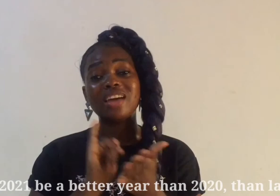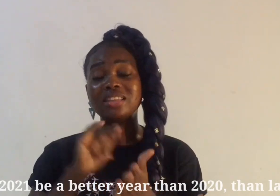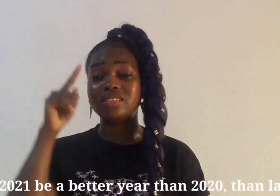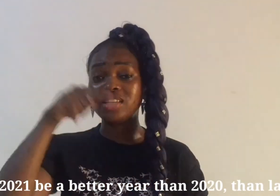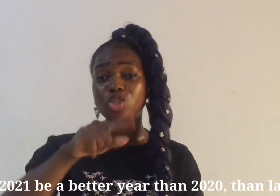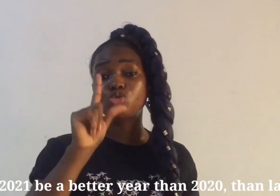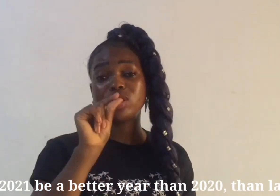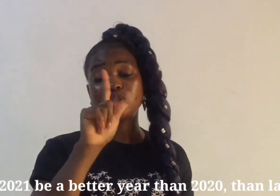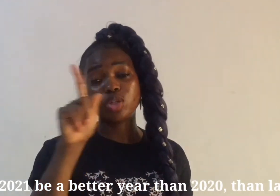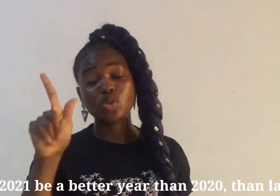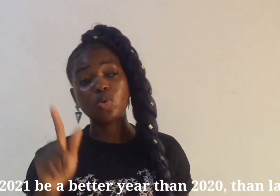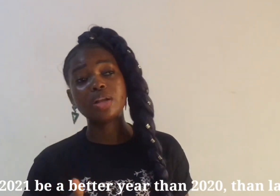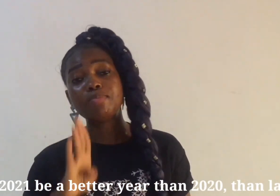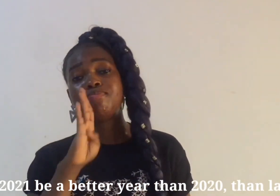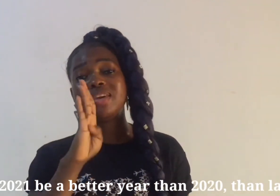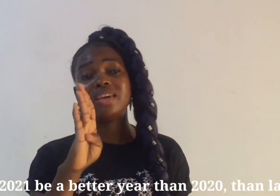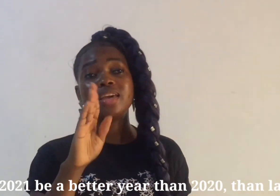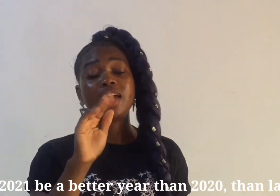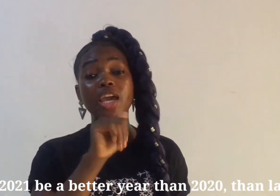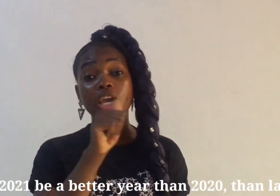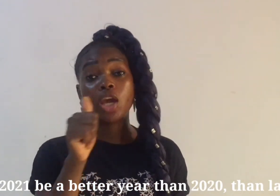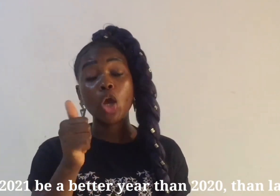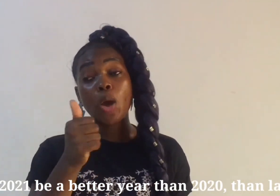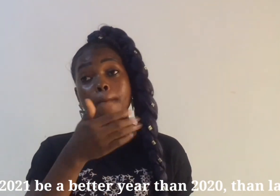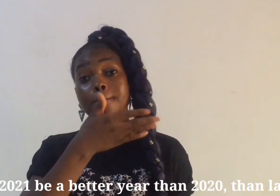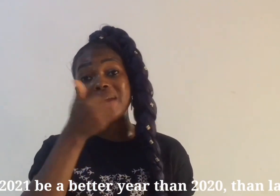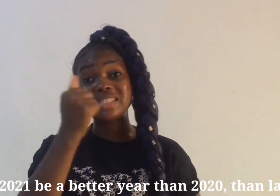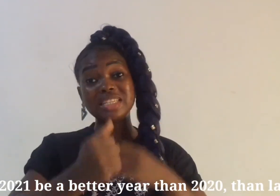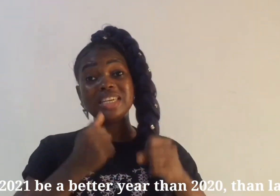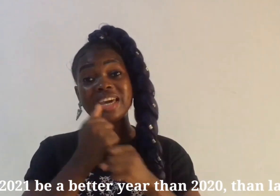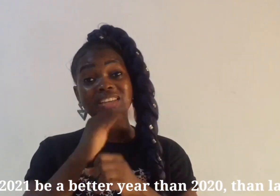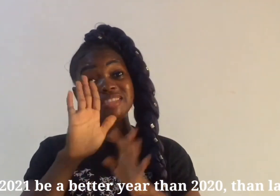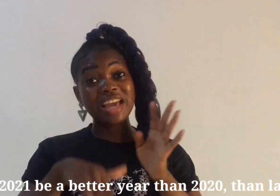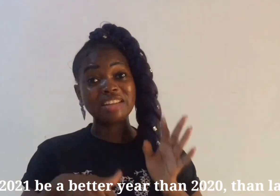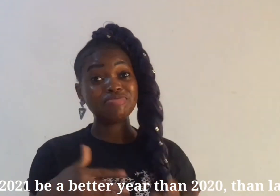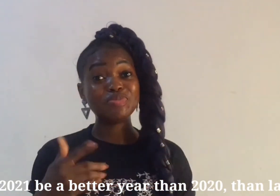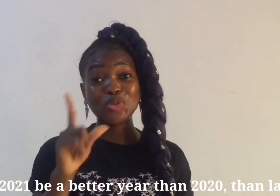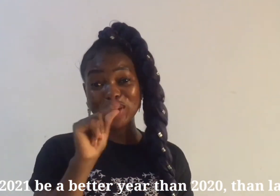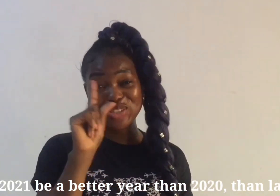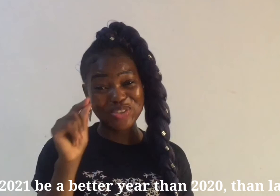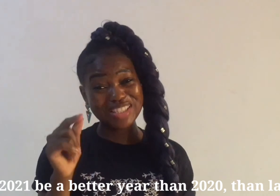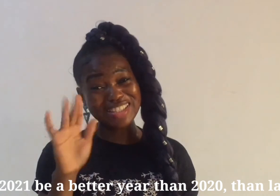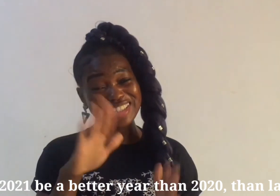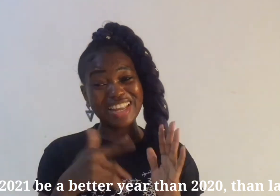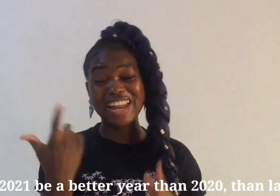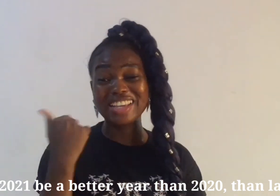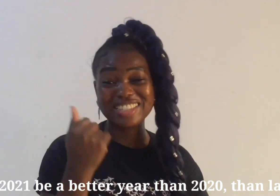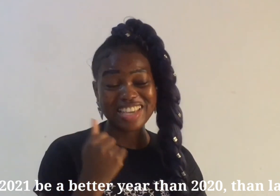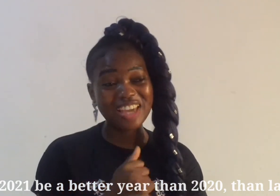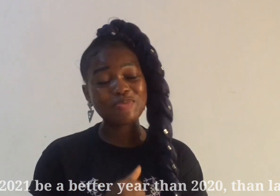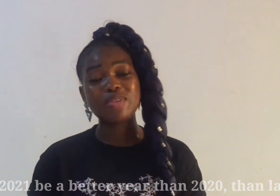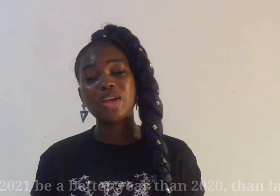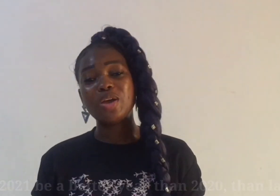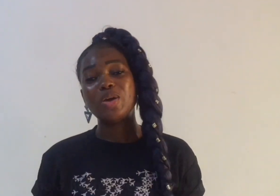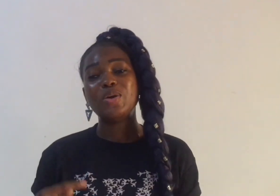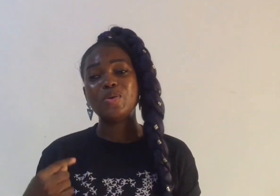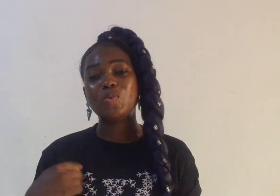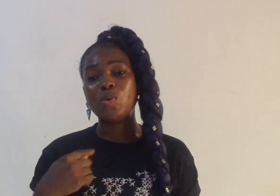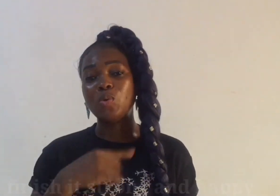that this 2021 be a better year than 2020 than last year we